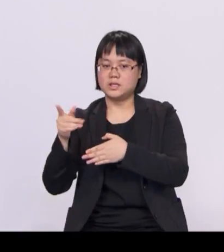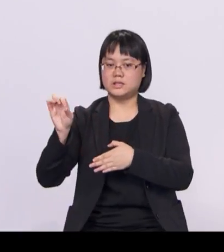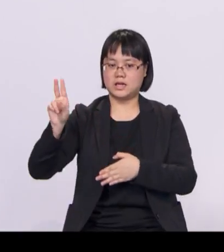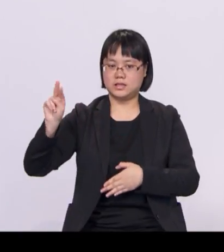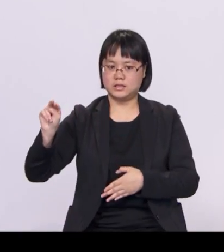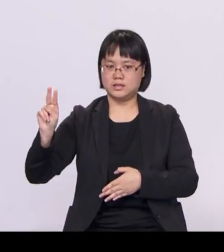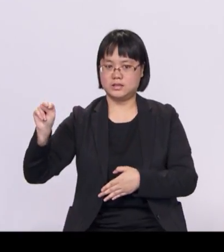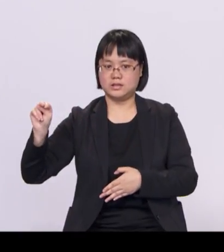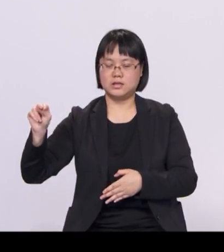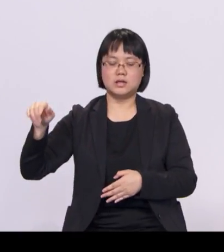2030.